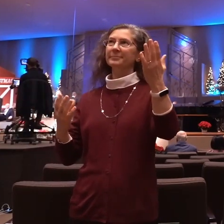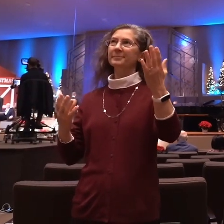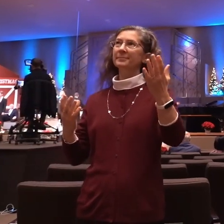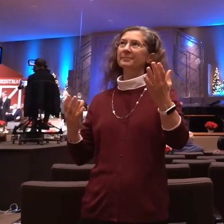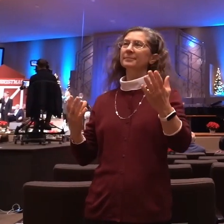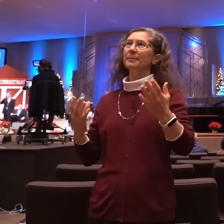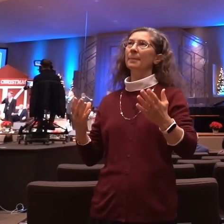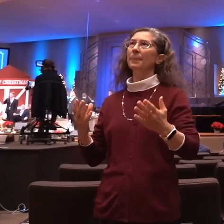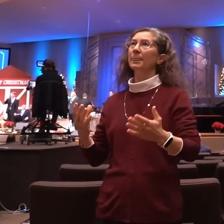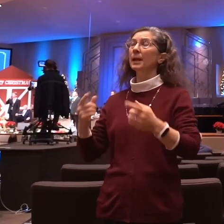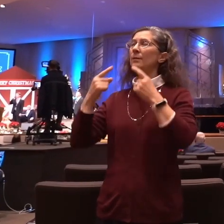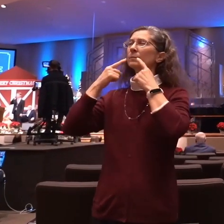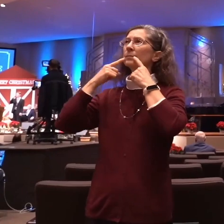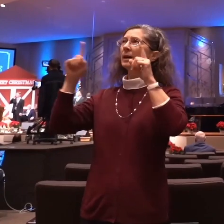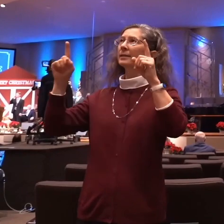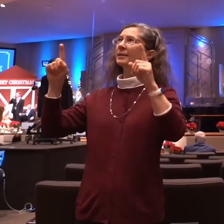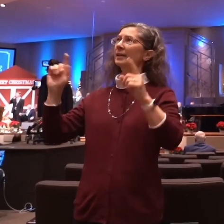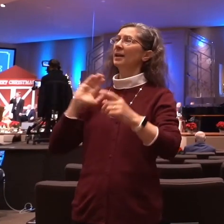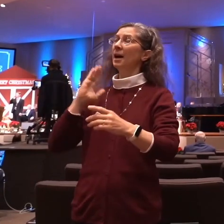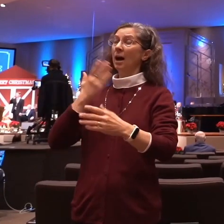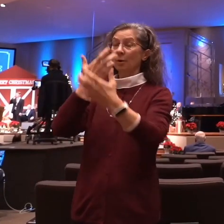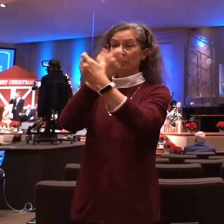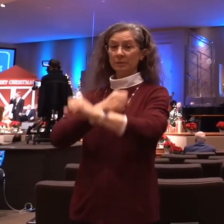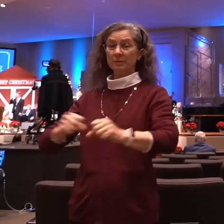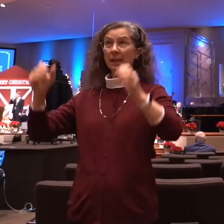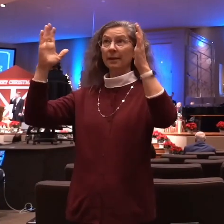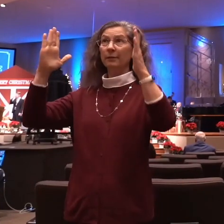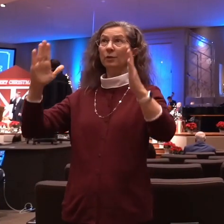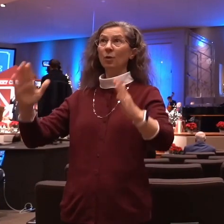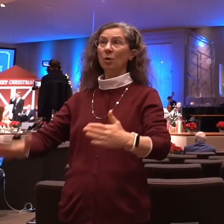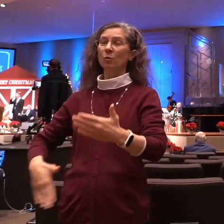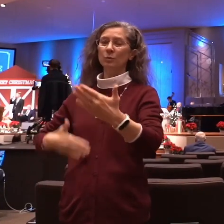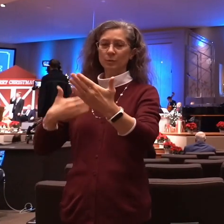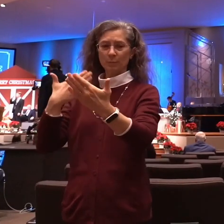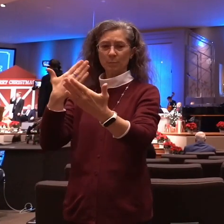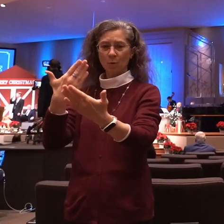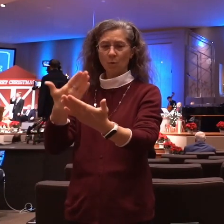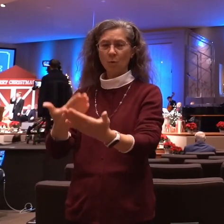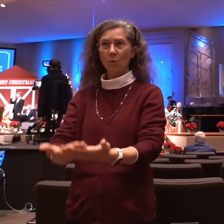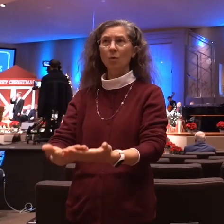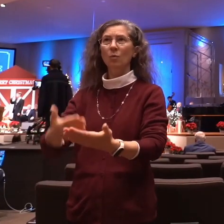-awaited Savior Come to set the captives free